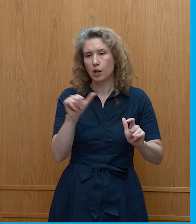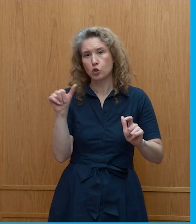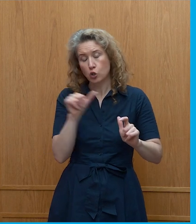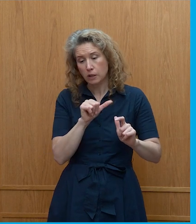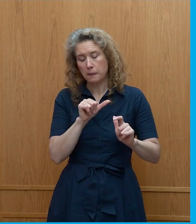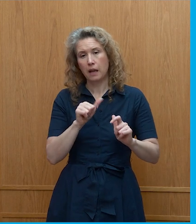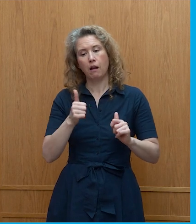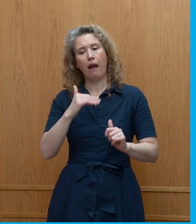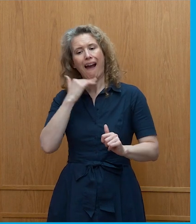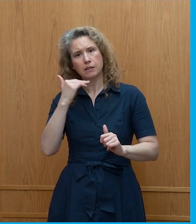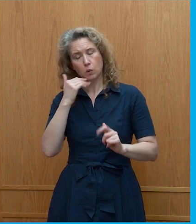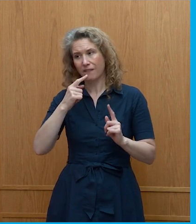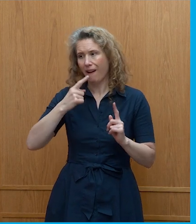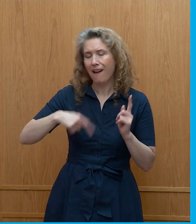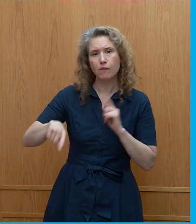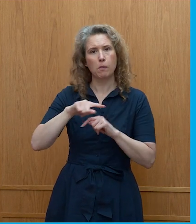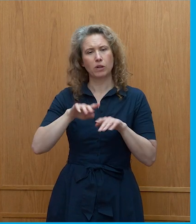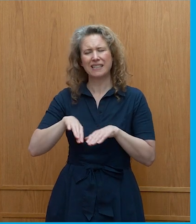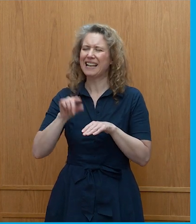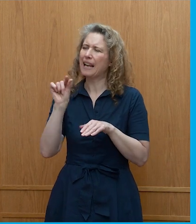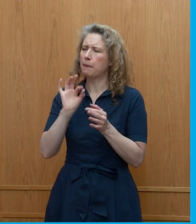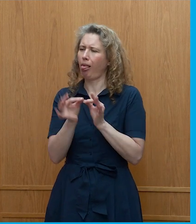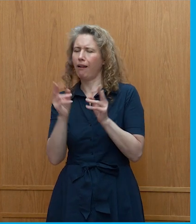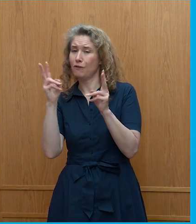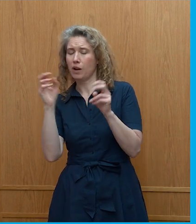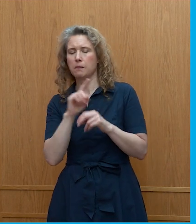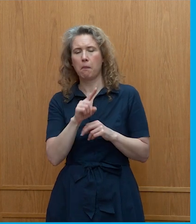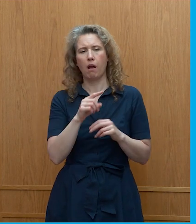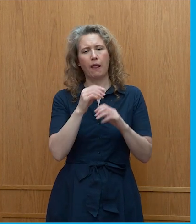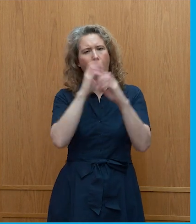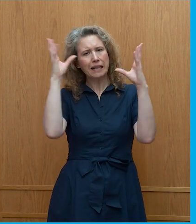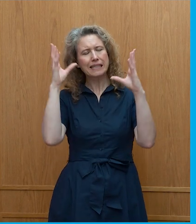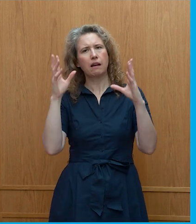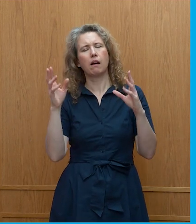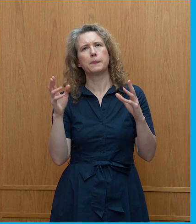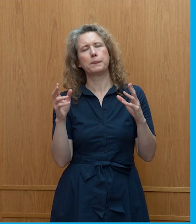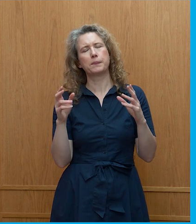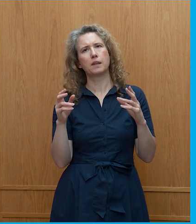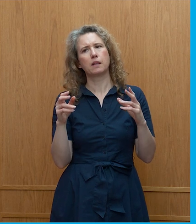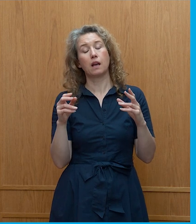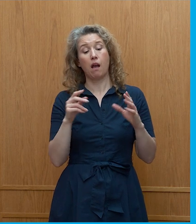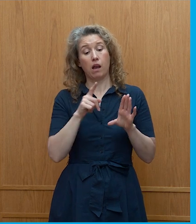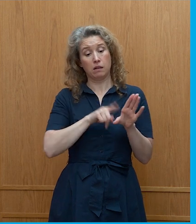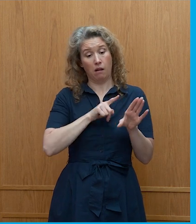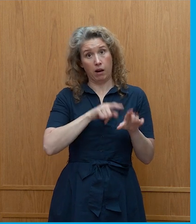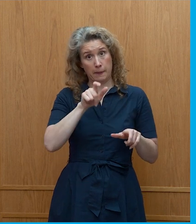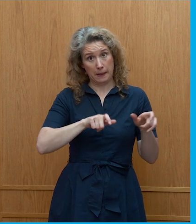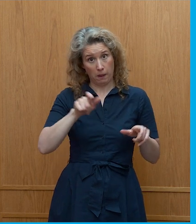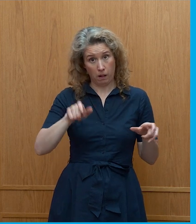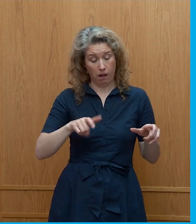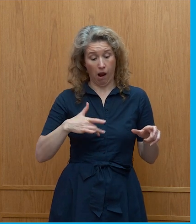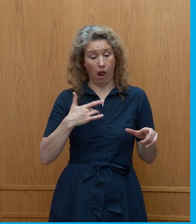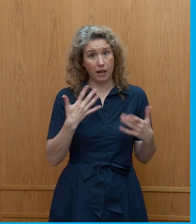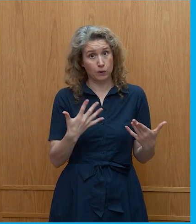adequacy for everybody I'm slightly misphrasing that but the idea is that the young generation alive